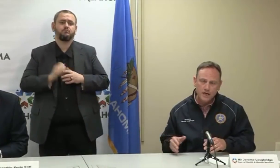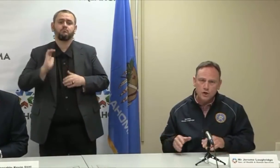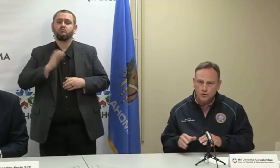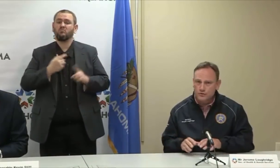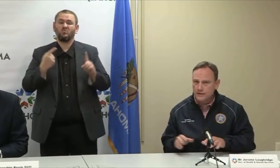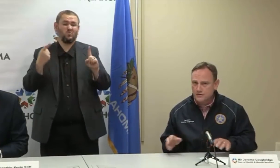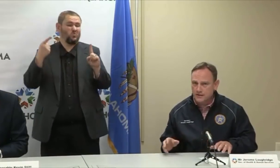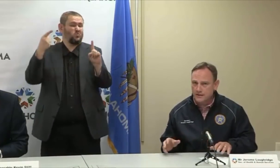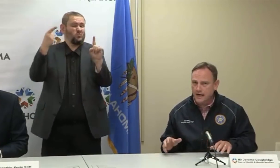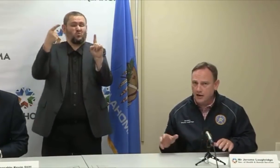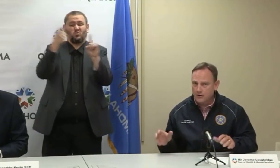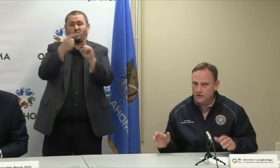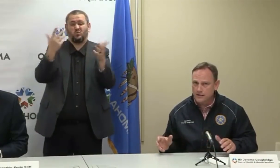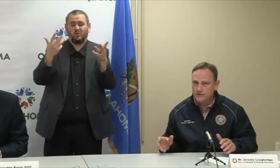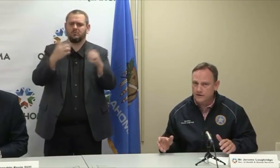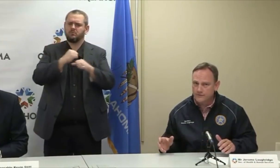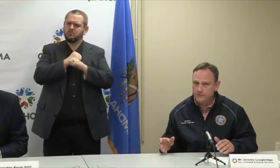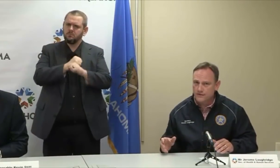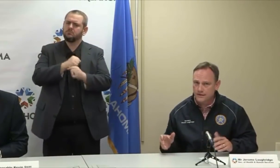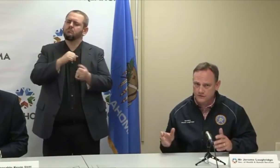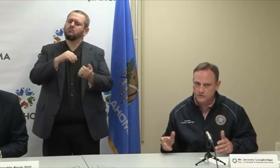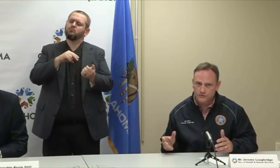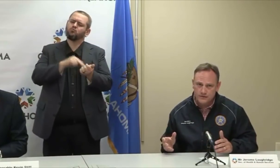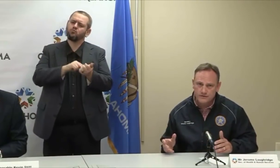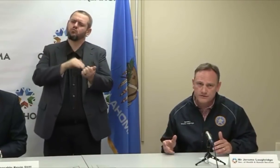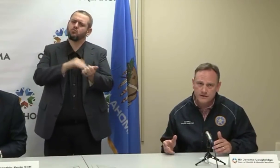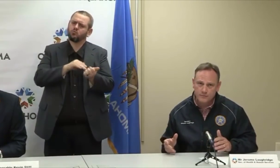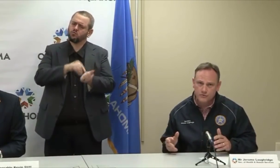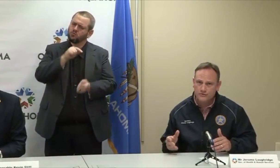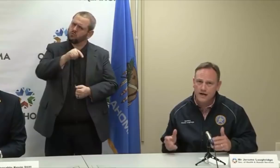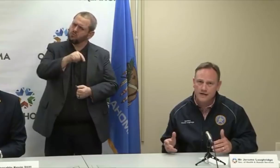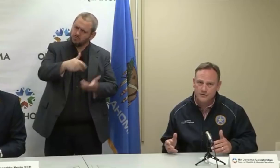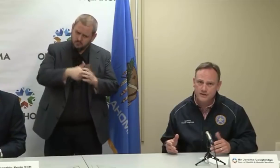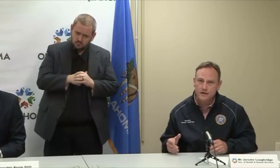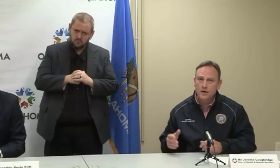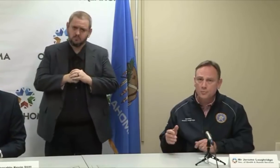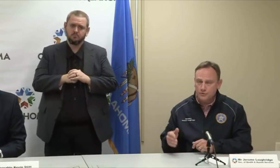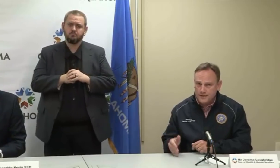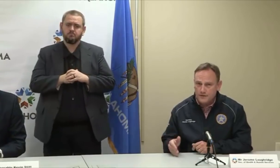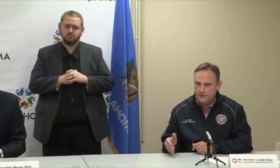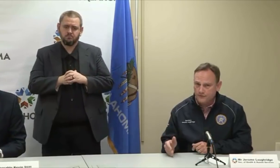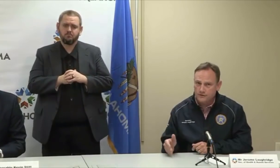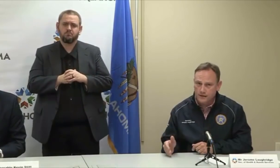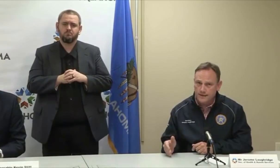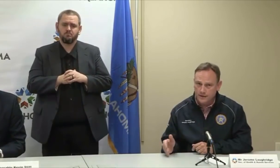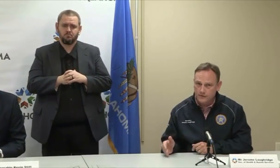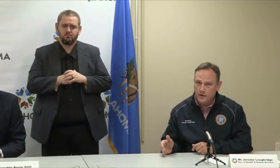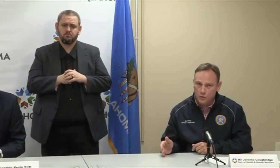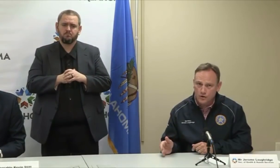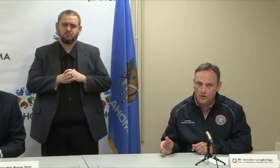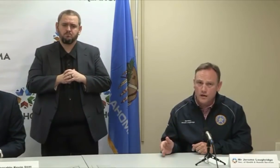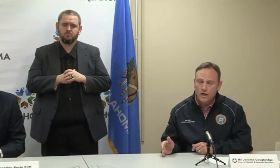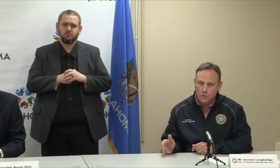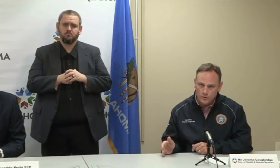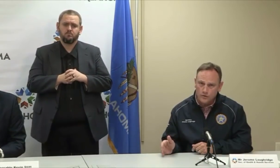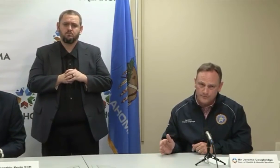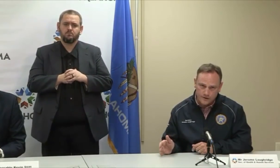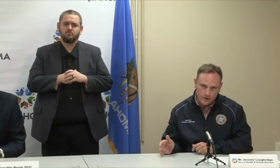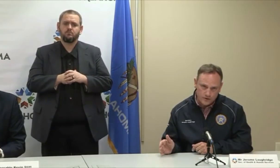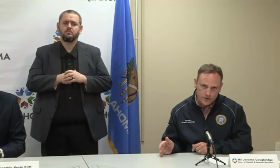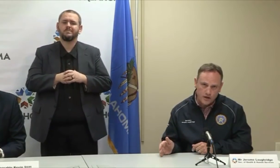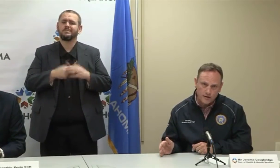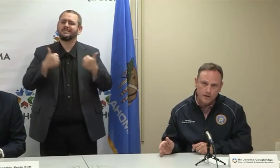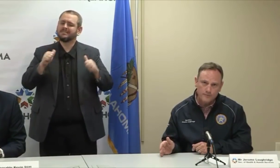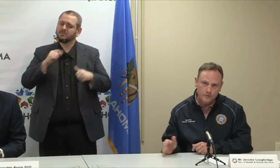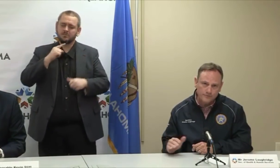enough, to the extent our collective efforts at social distancing and personal hygiene protect the frontline health care worker, we will